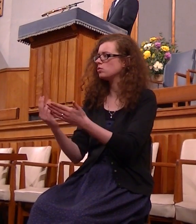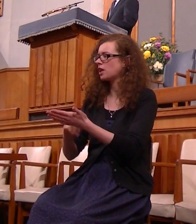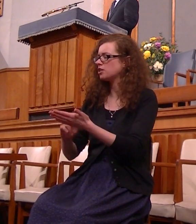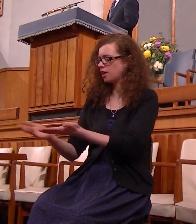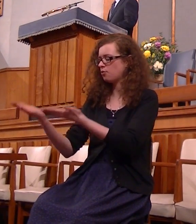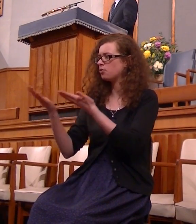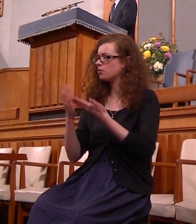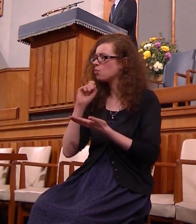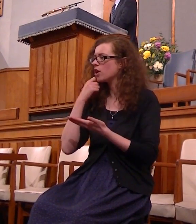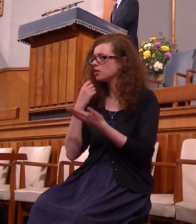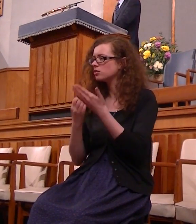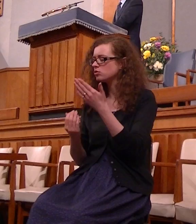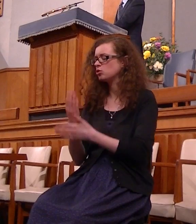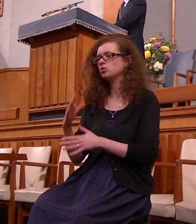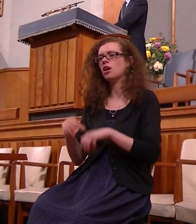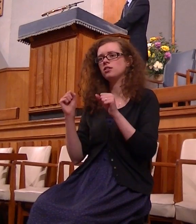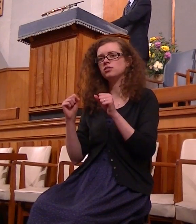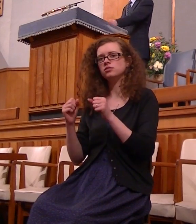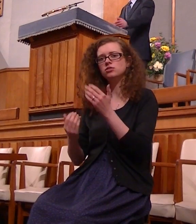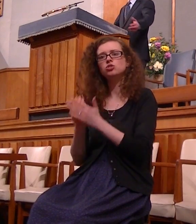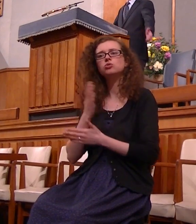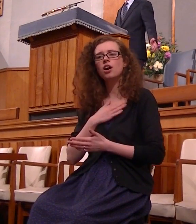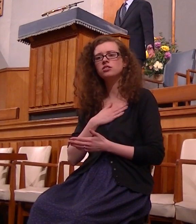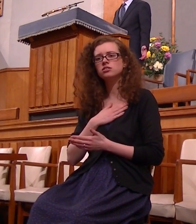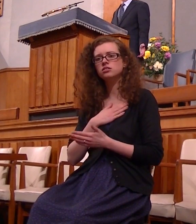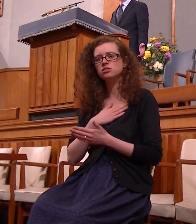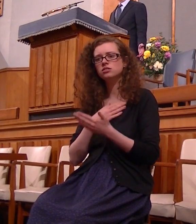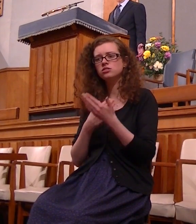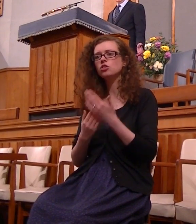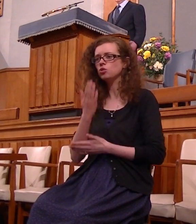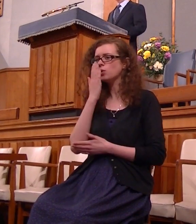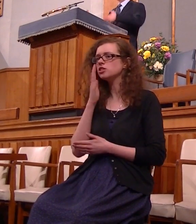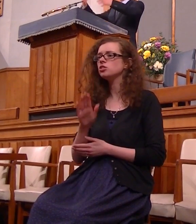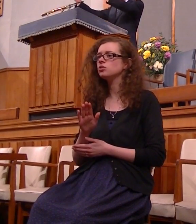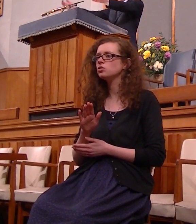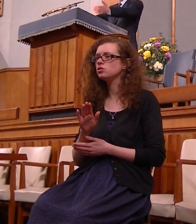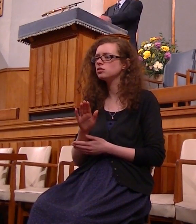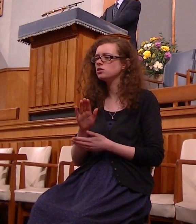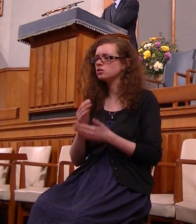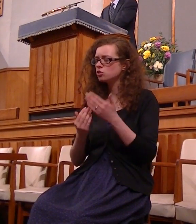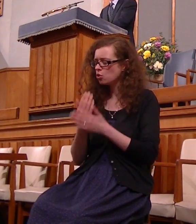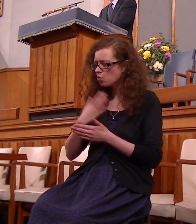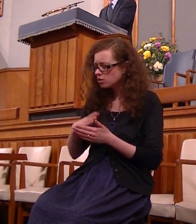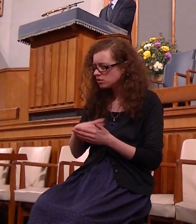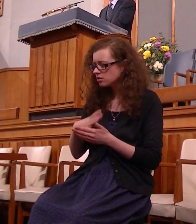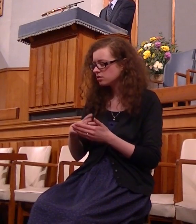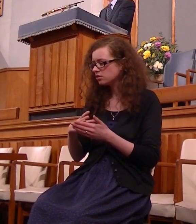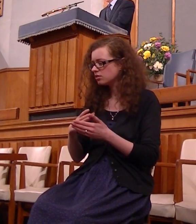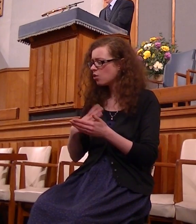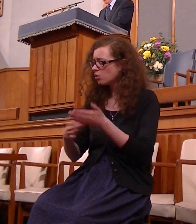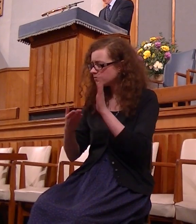a new heart a new attitude to life a new desire to please him